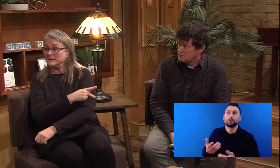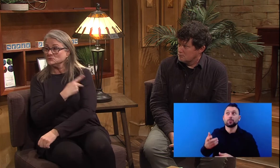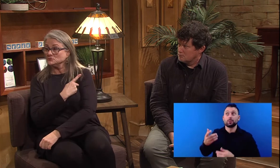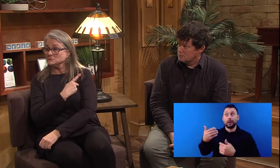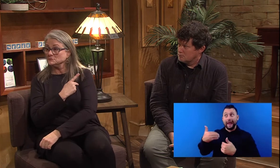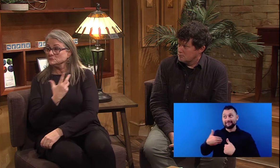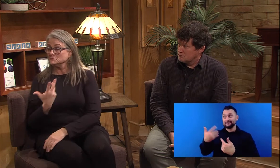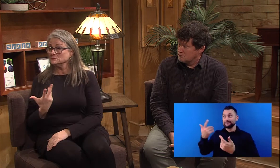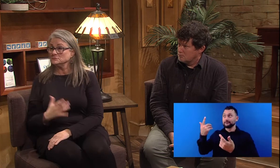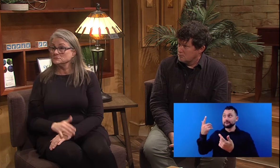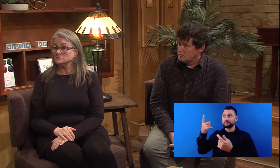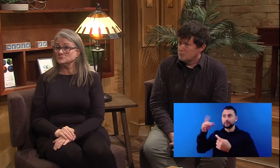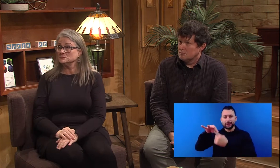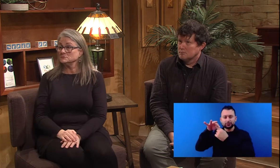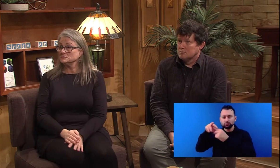before it's given to a patient?